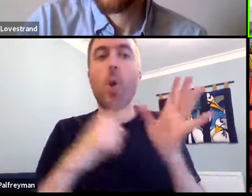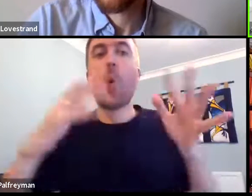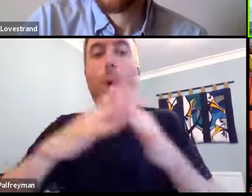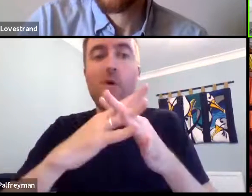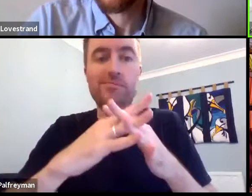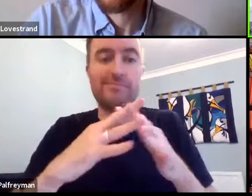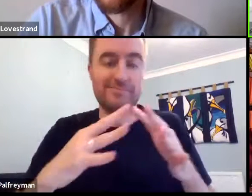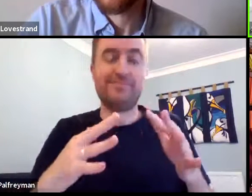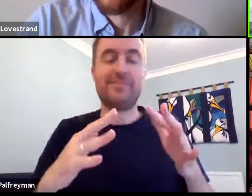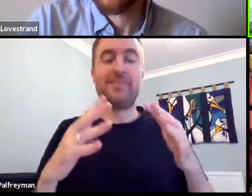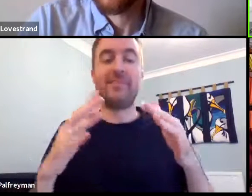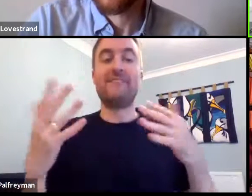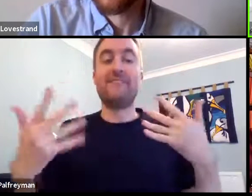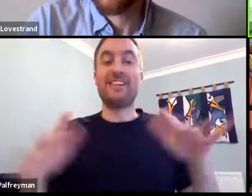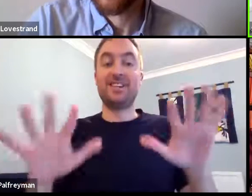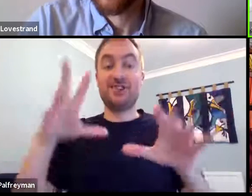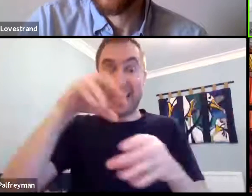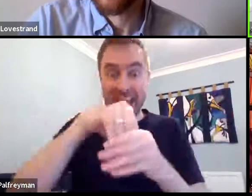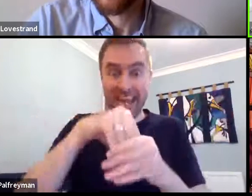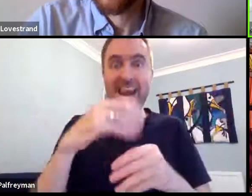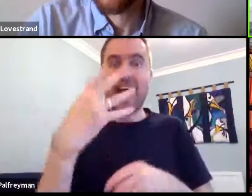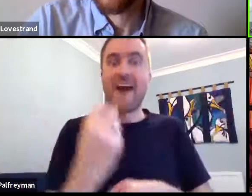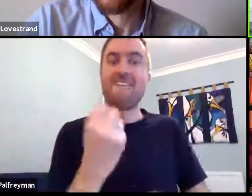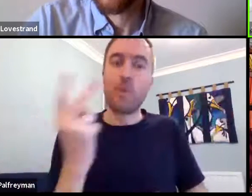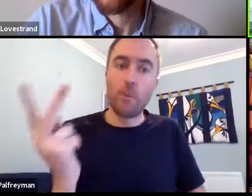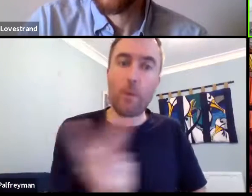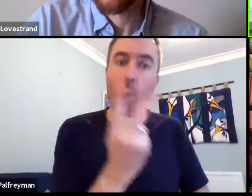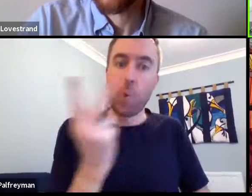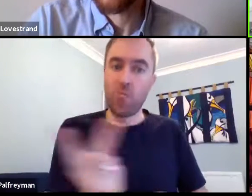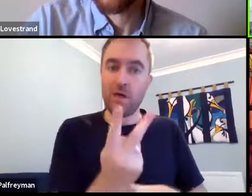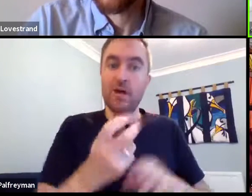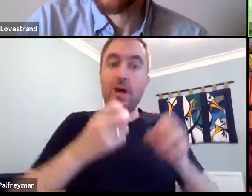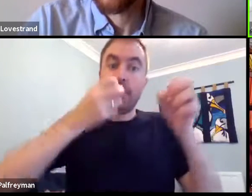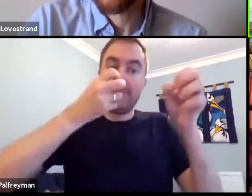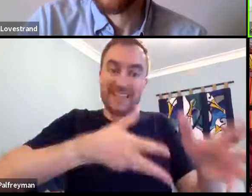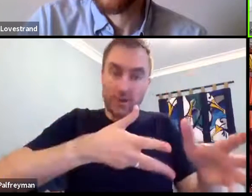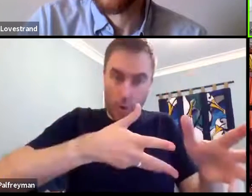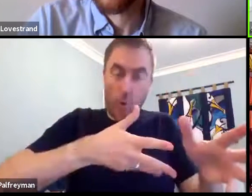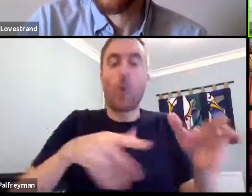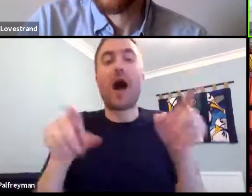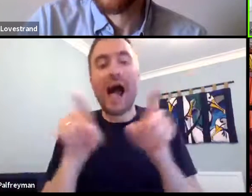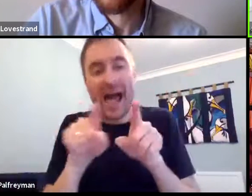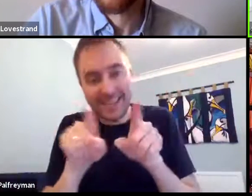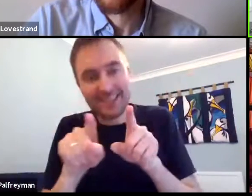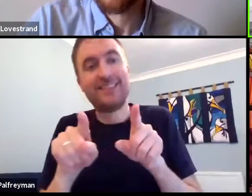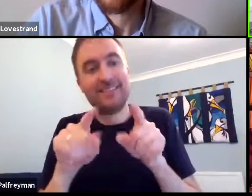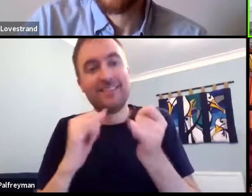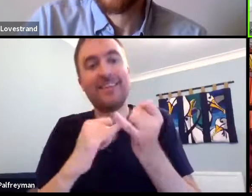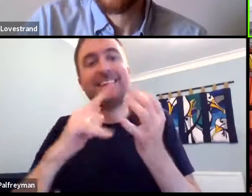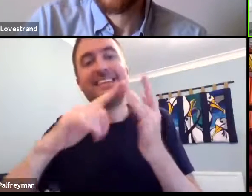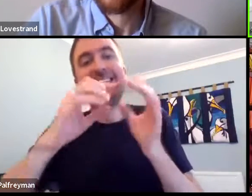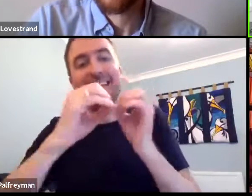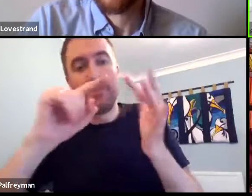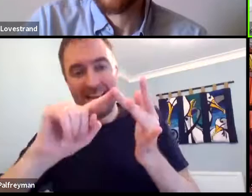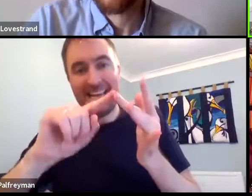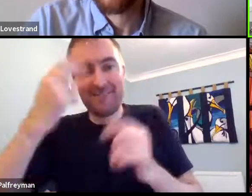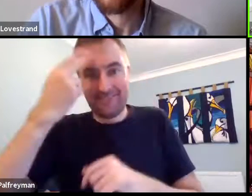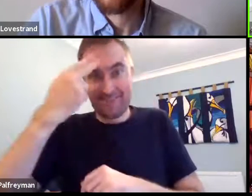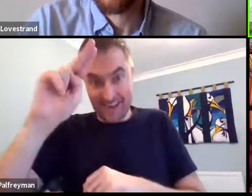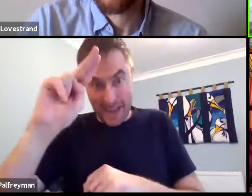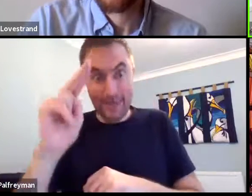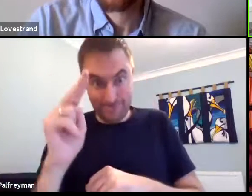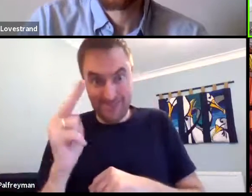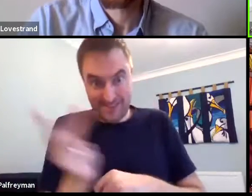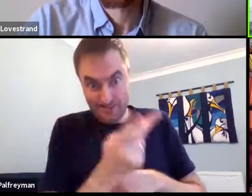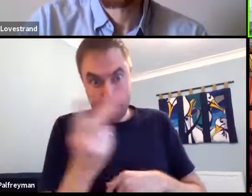one law, which is now Basindo and